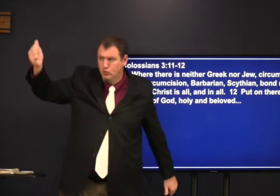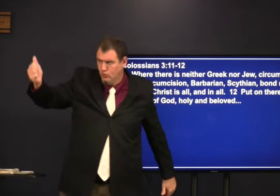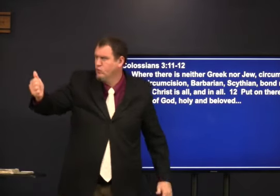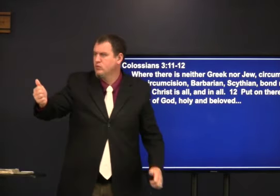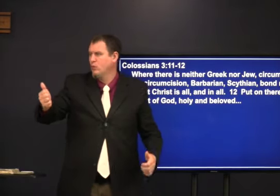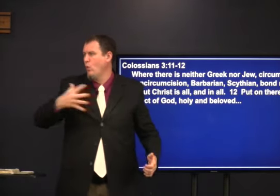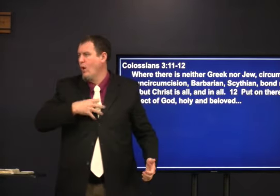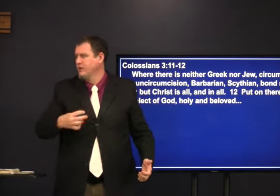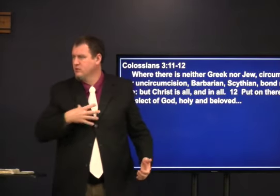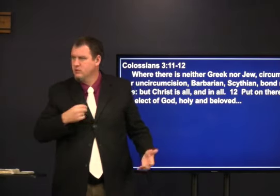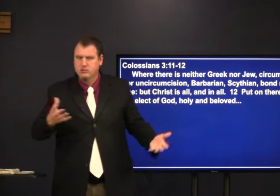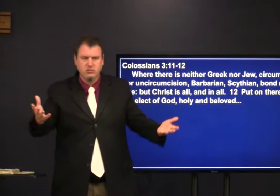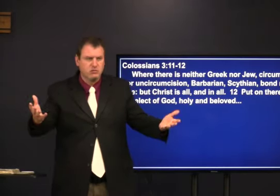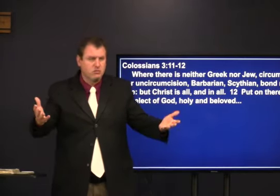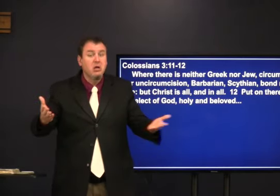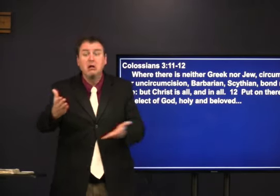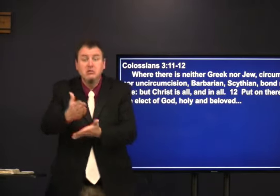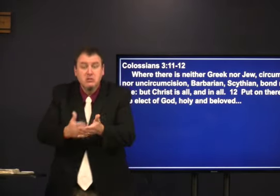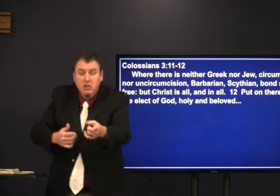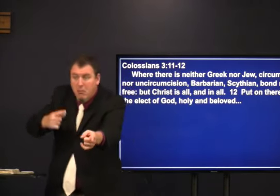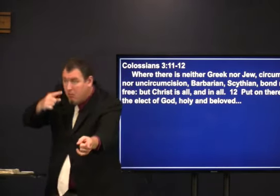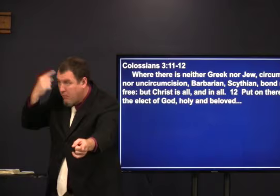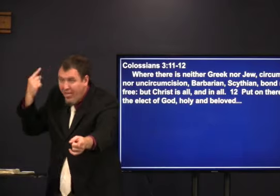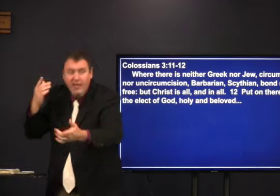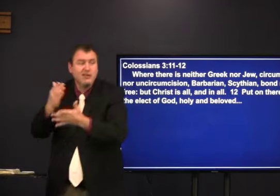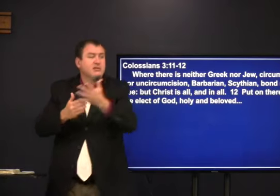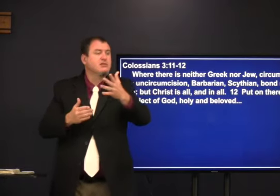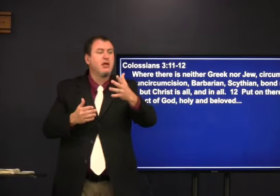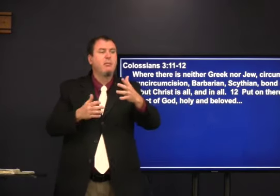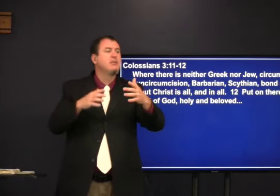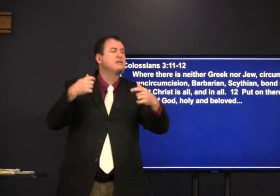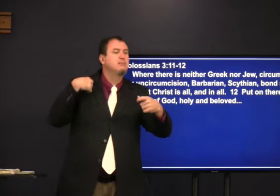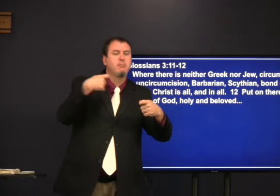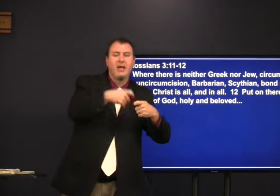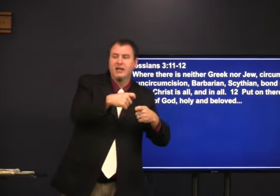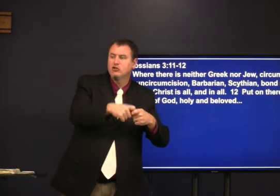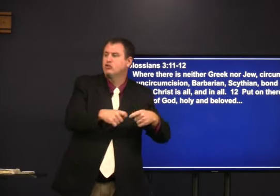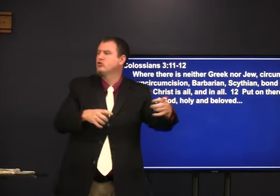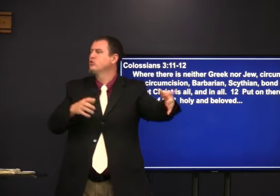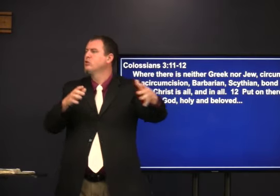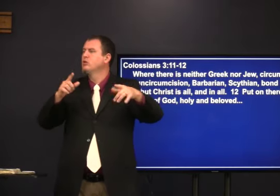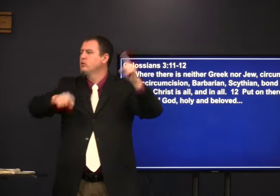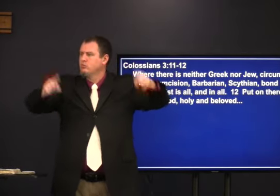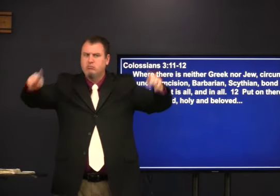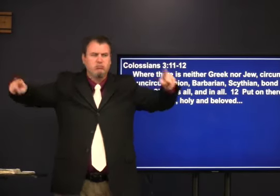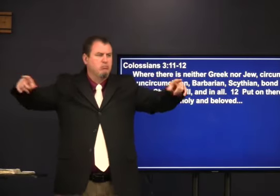So most of us here today are white. Some people are black, some are Hispanic.